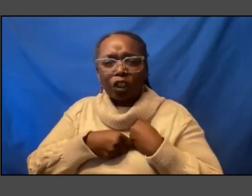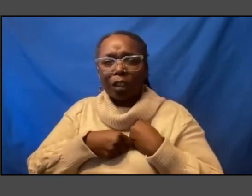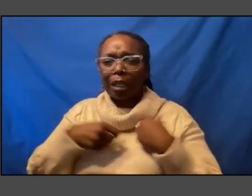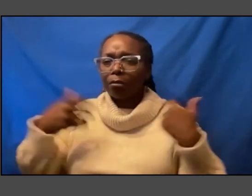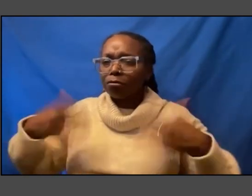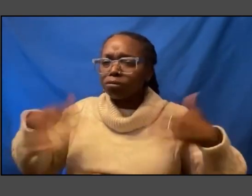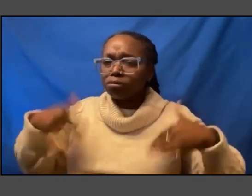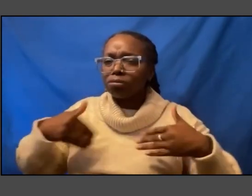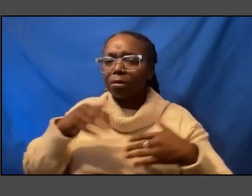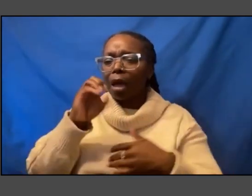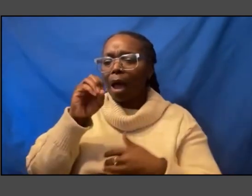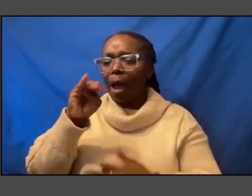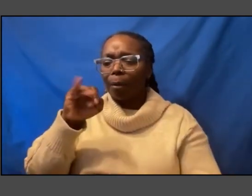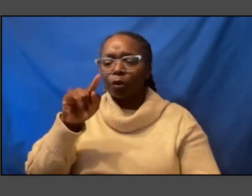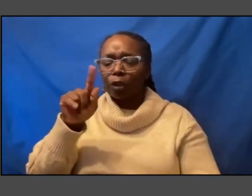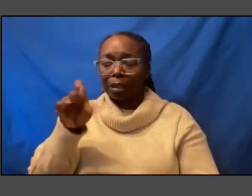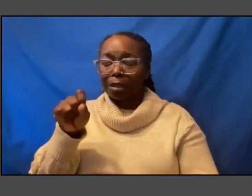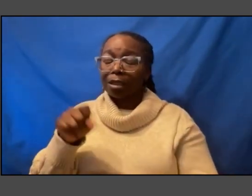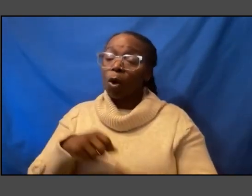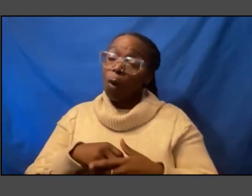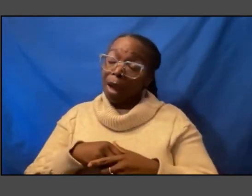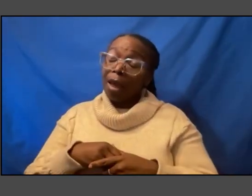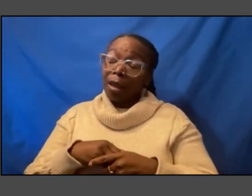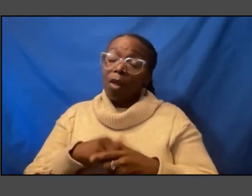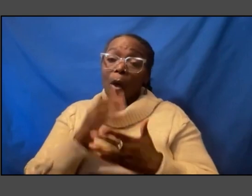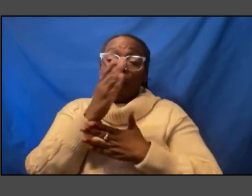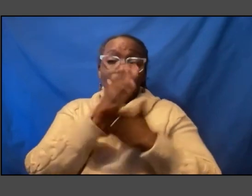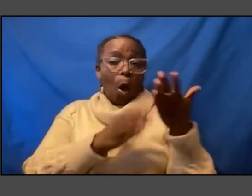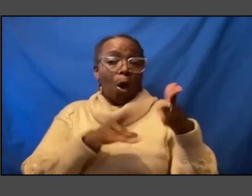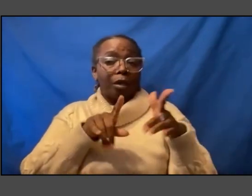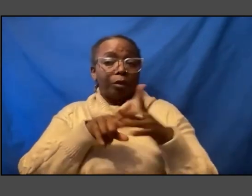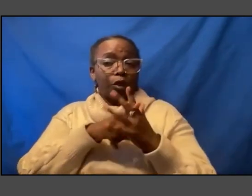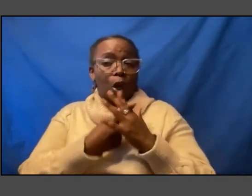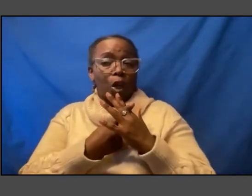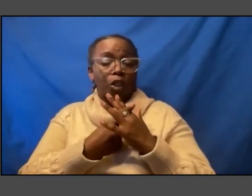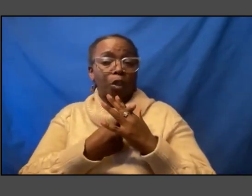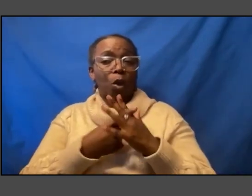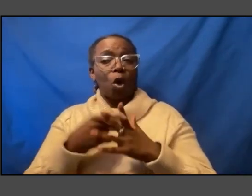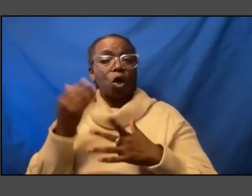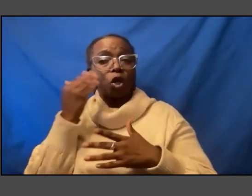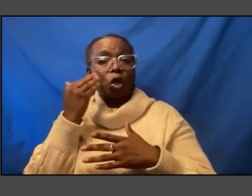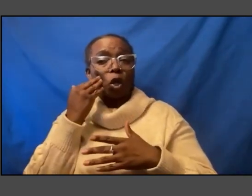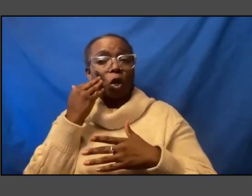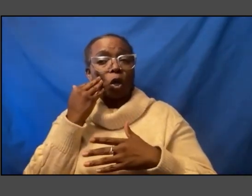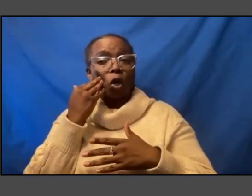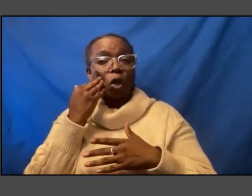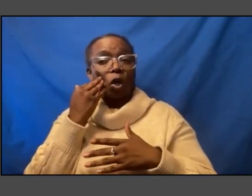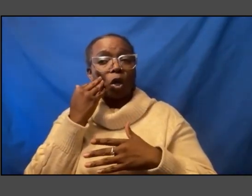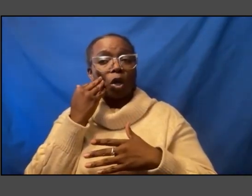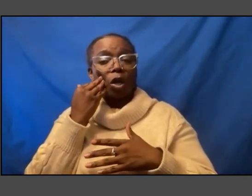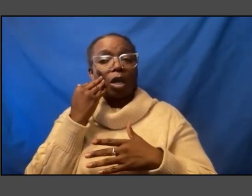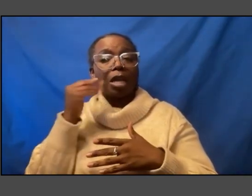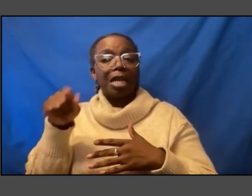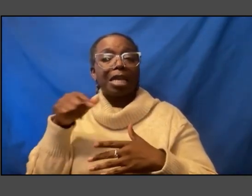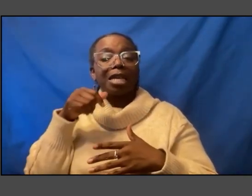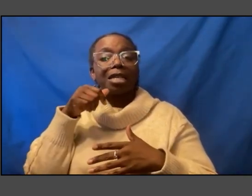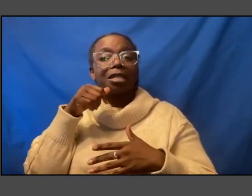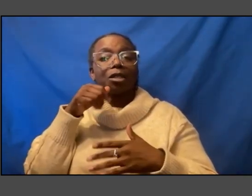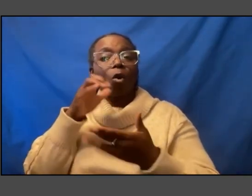well you know i think part of it starts from knowing maybe till mobley when i was in chicago and when i invited her to